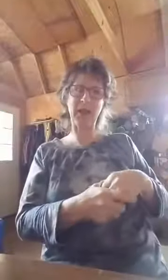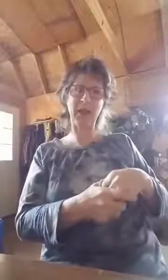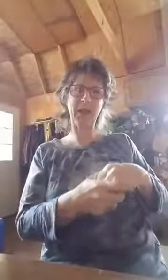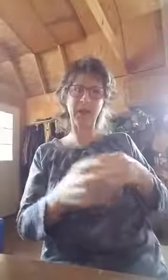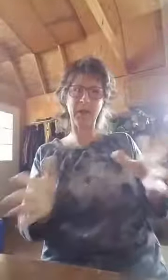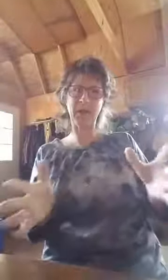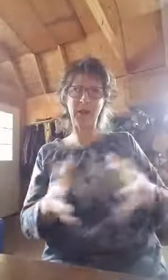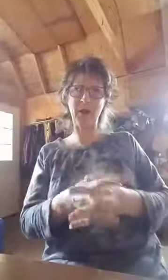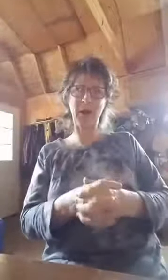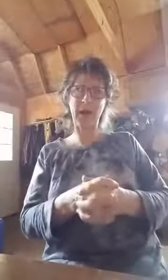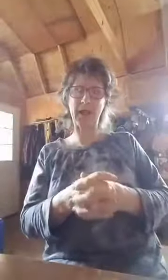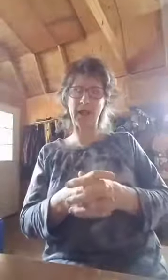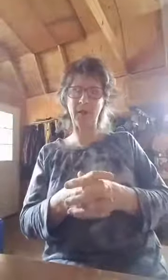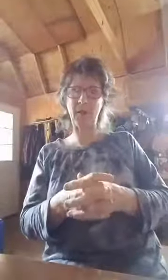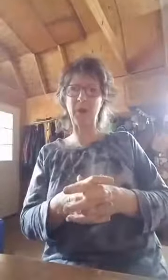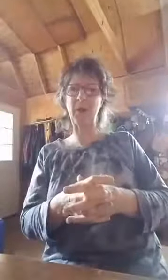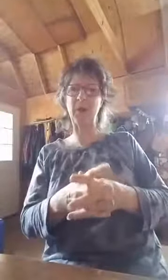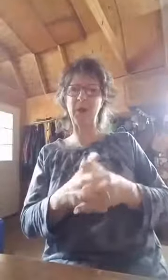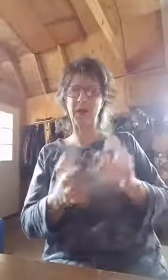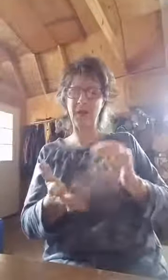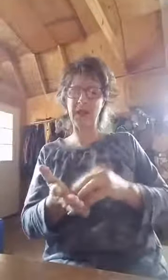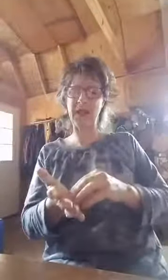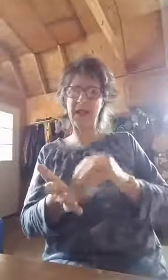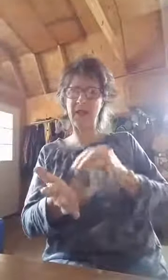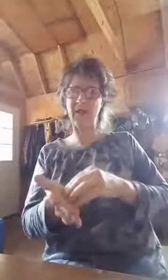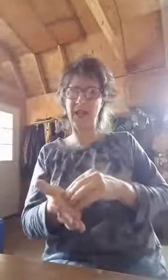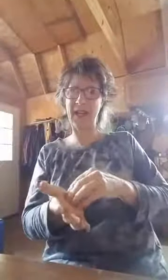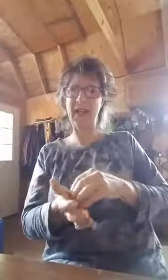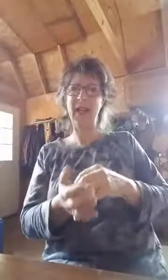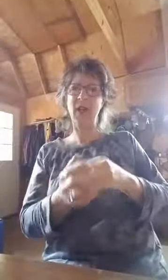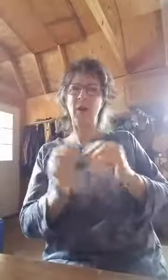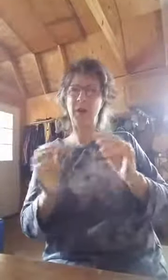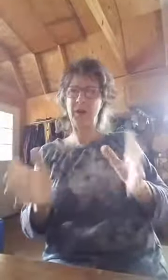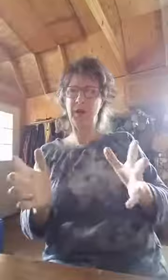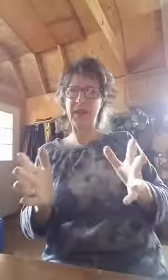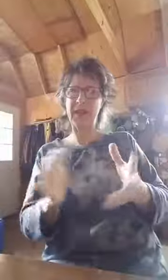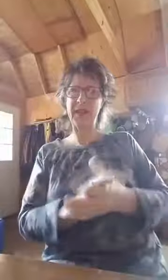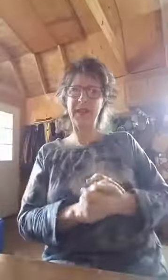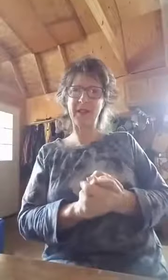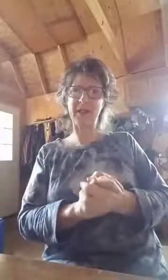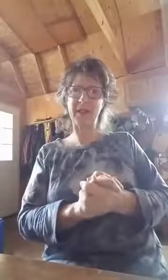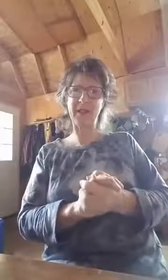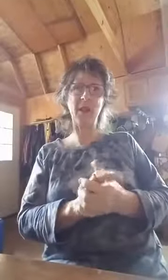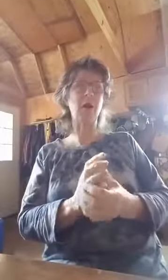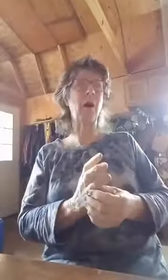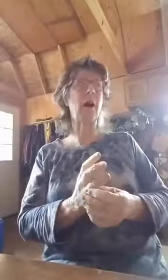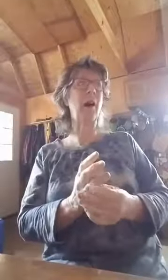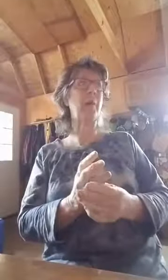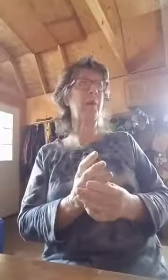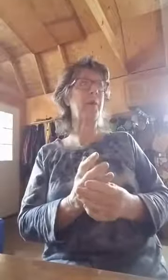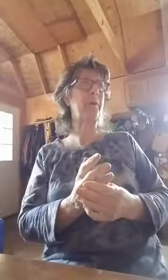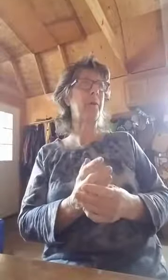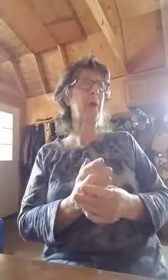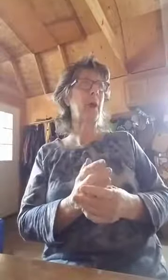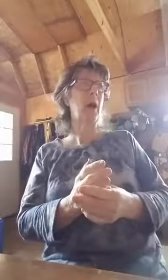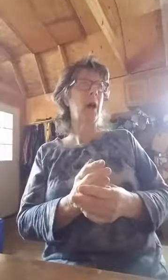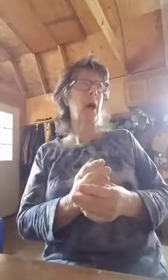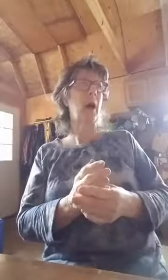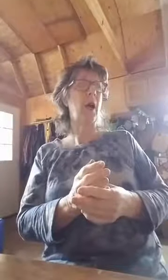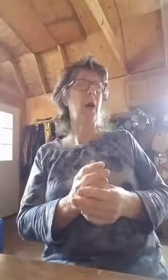me, let me know. I can get your book published and print it and in your hand within 30 days, there is no, um, uh,